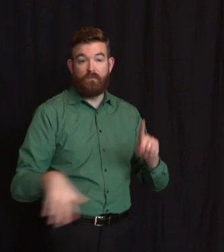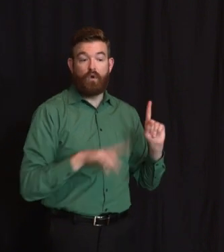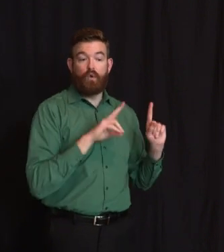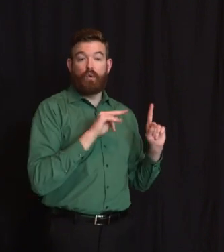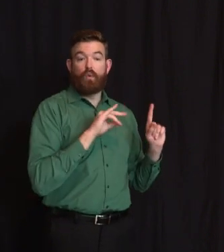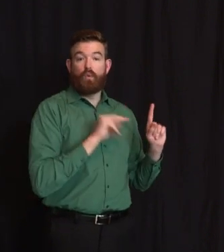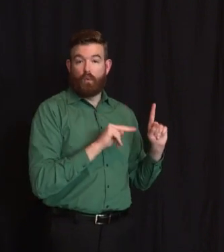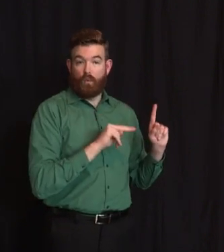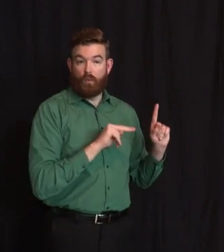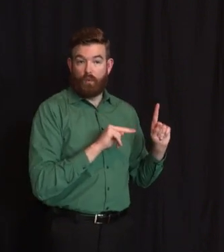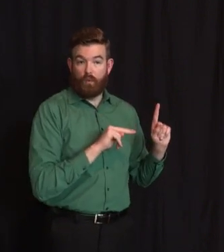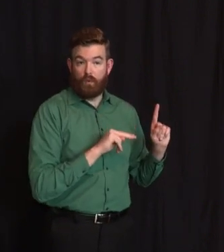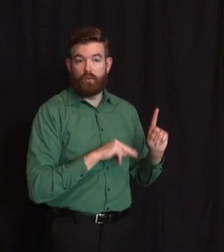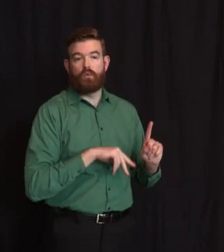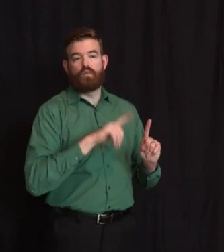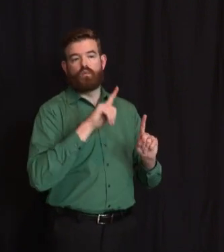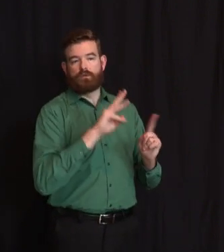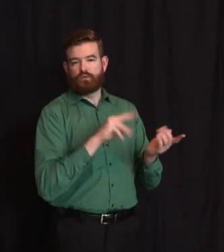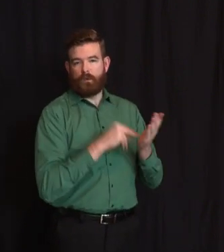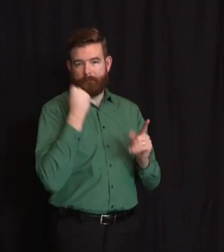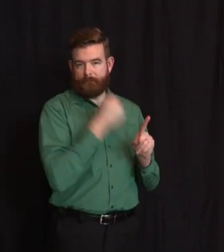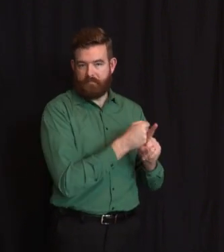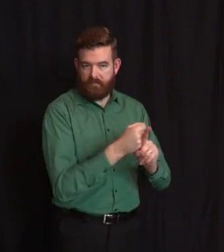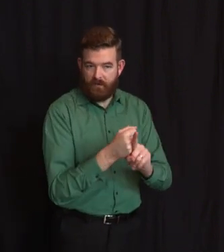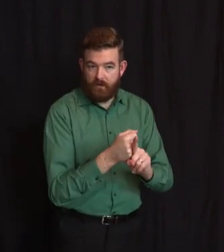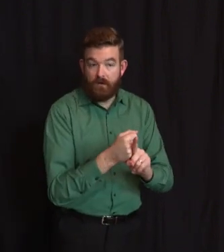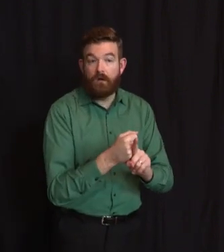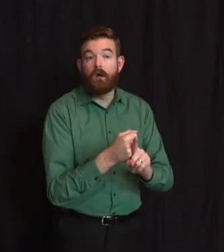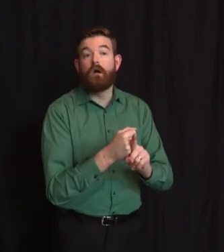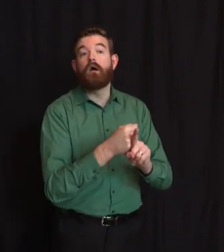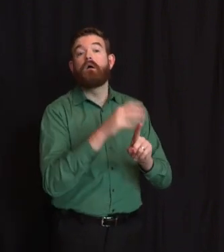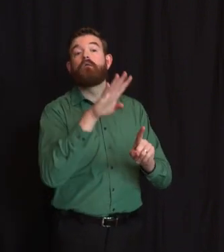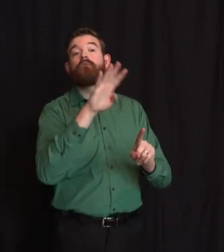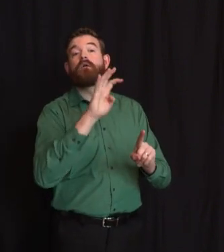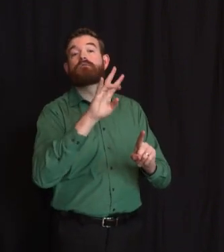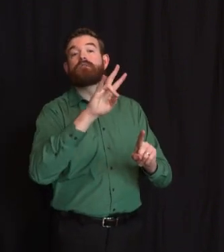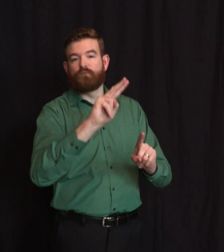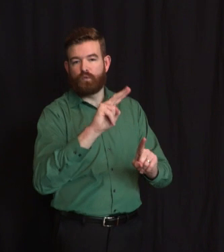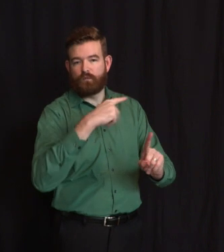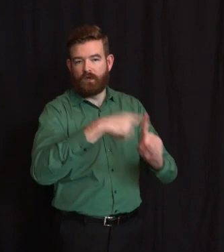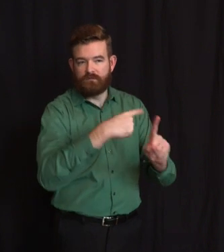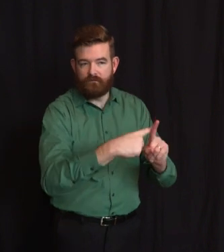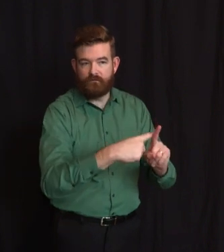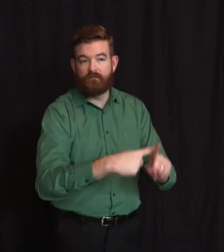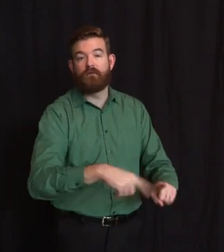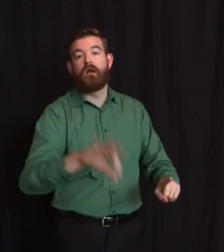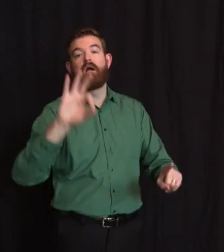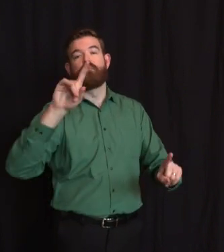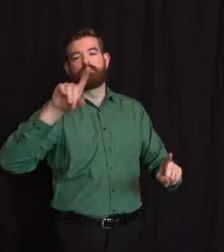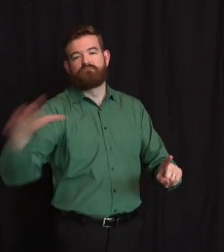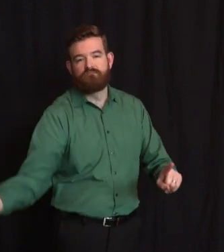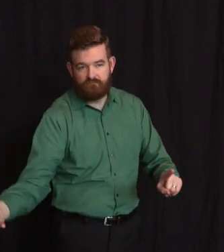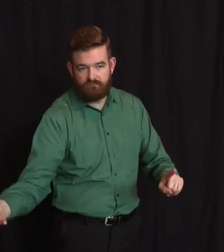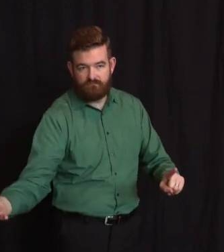reporting 472 cases and 91 deaths. And Warren County reporting